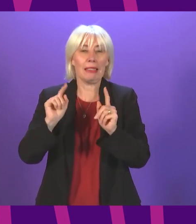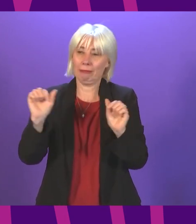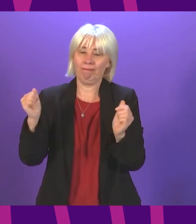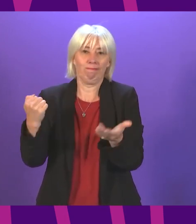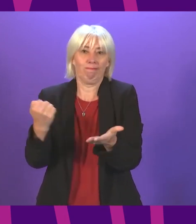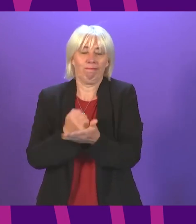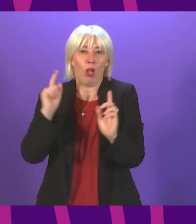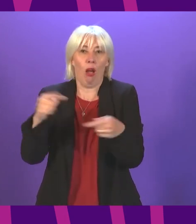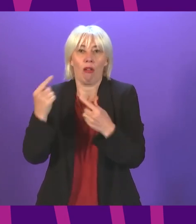to attend Parliament for whole.